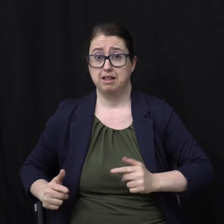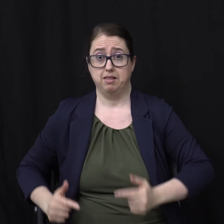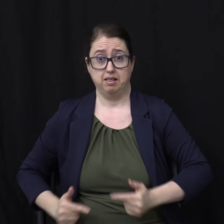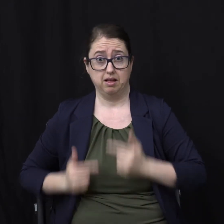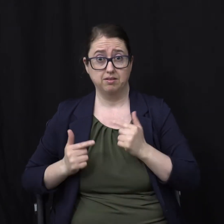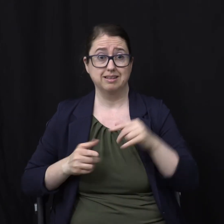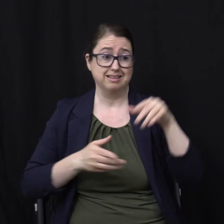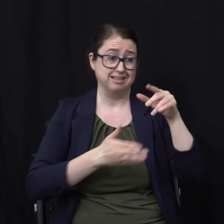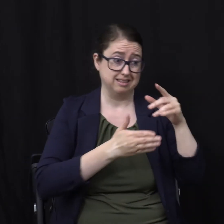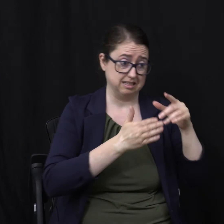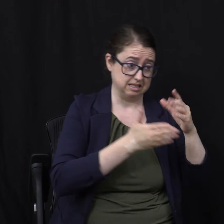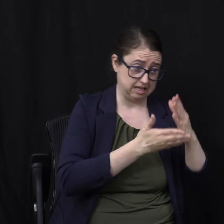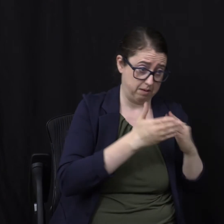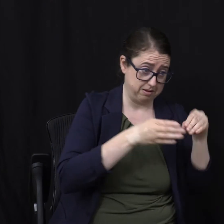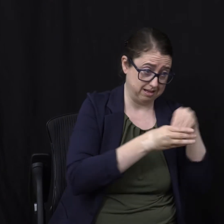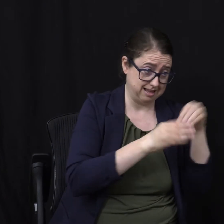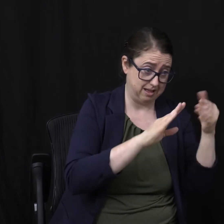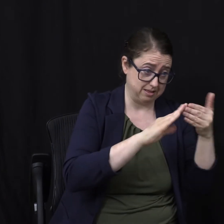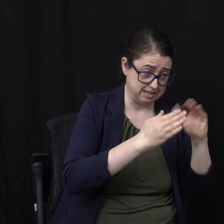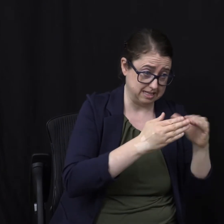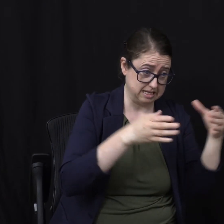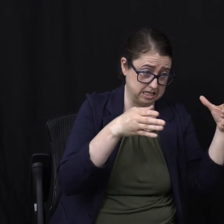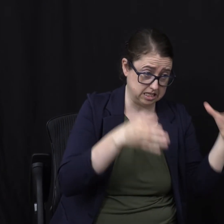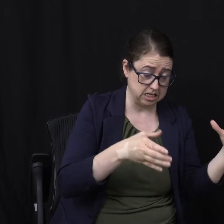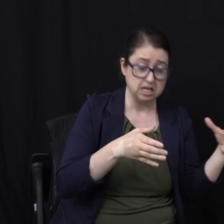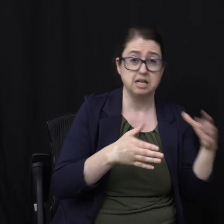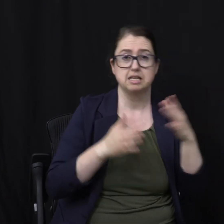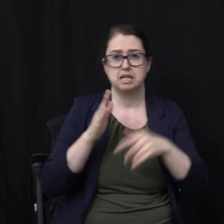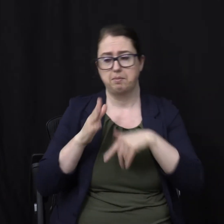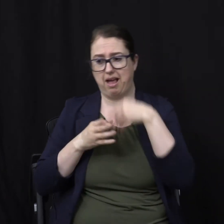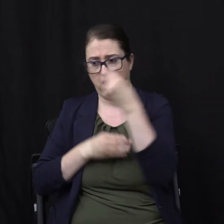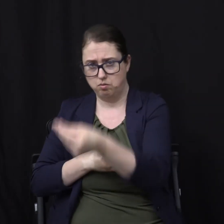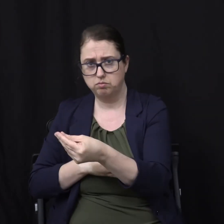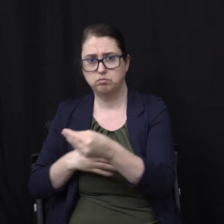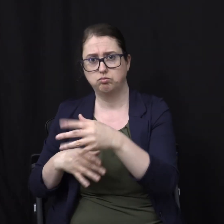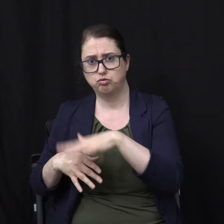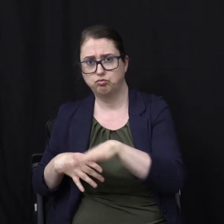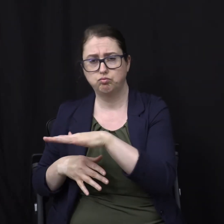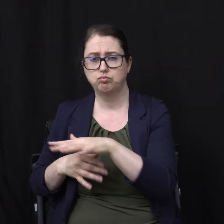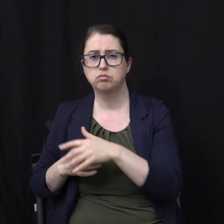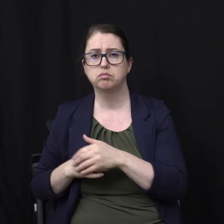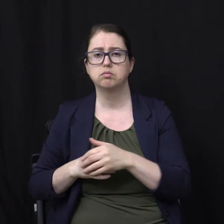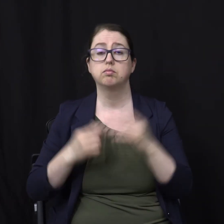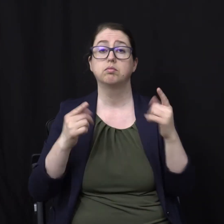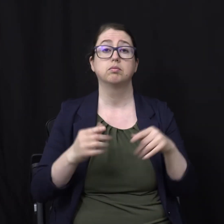Some inside the city Some outside the city And what happens next